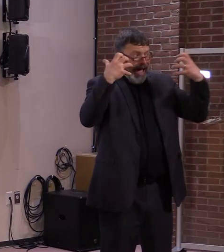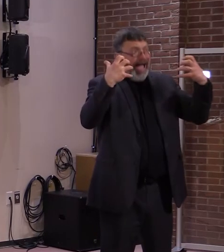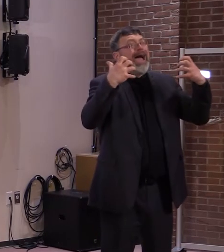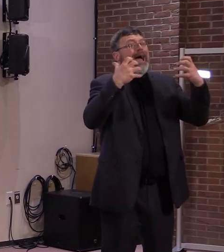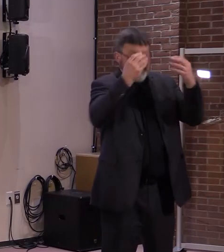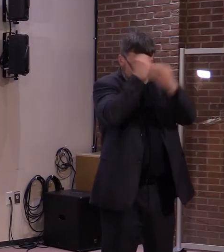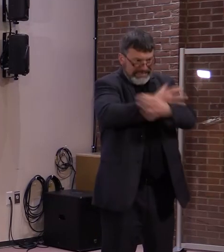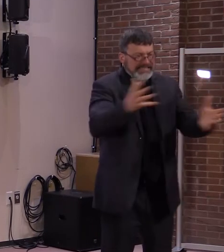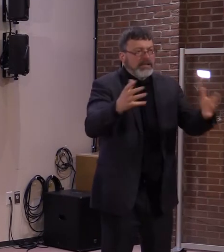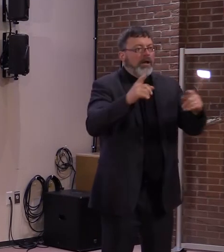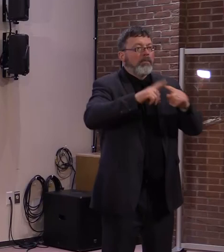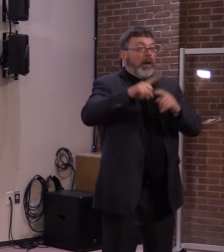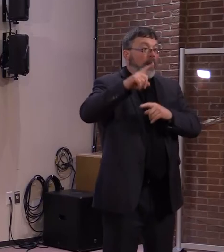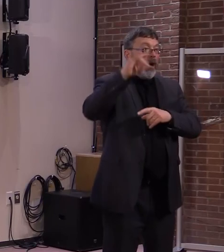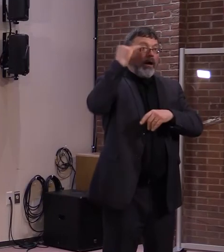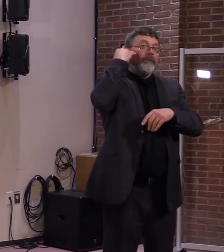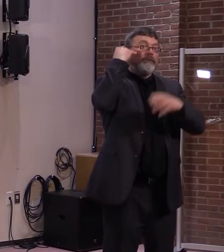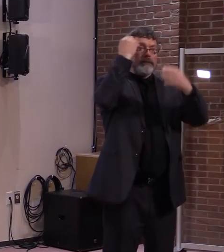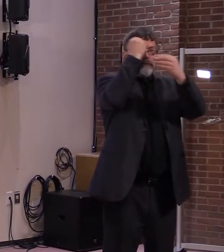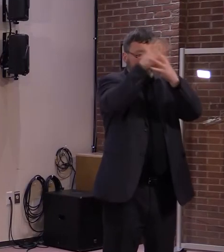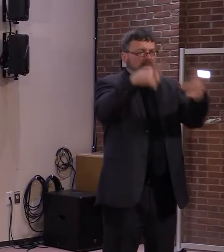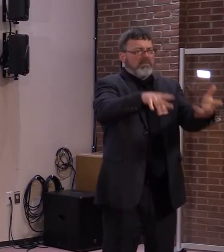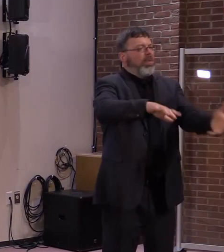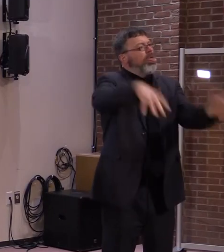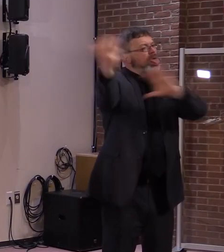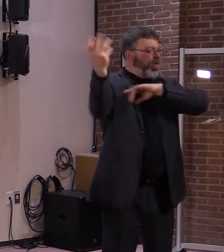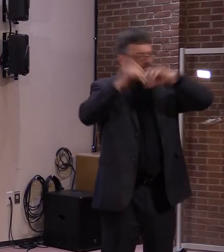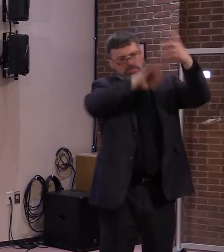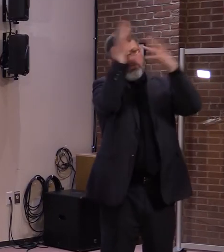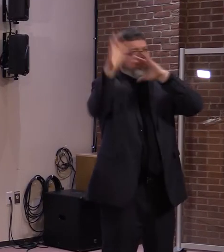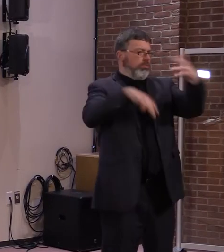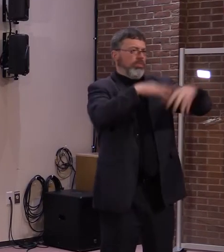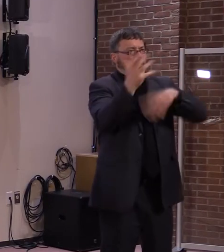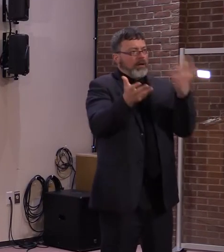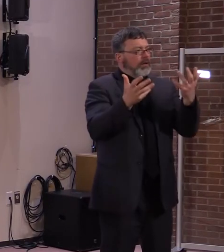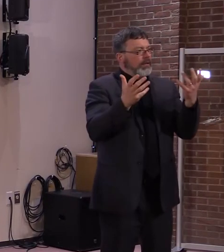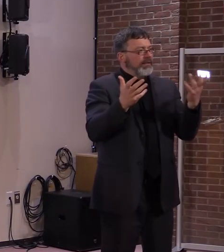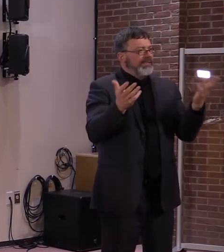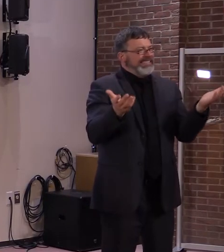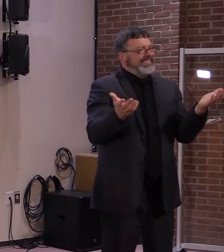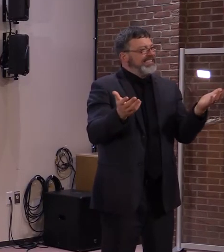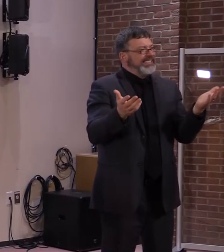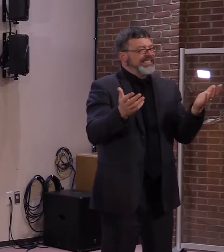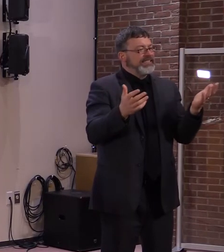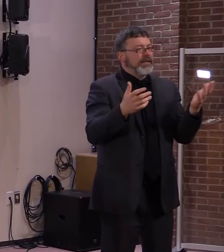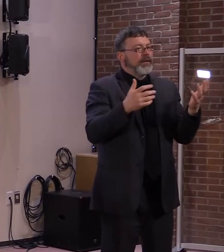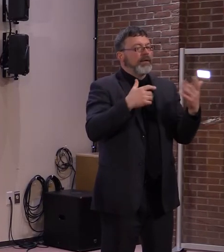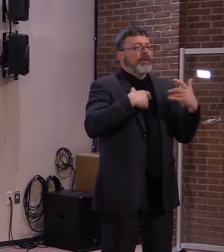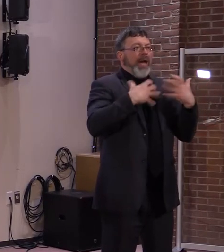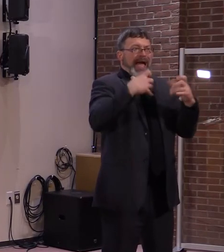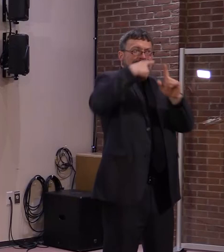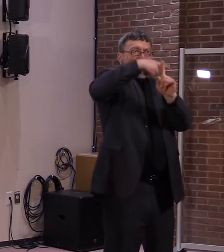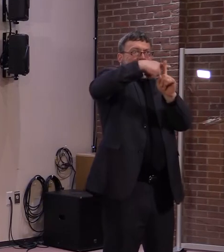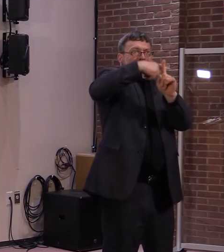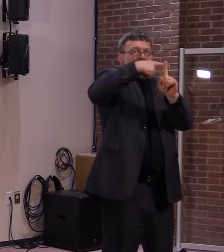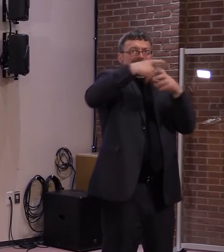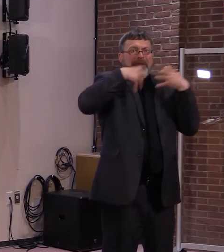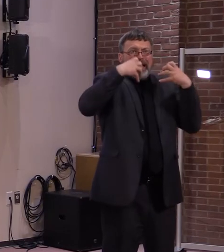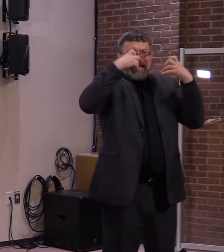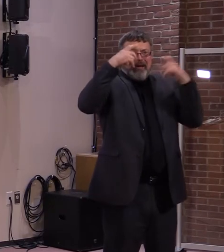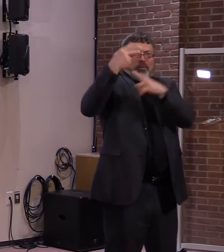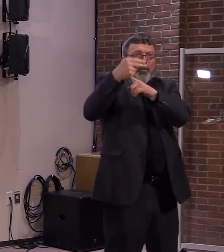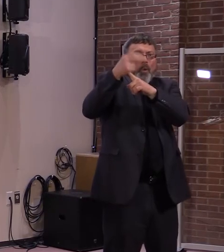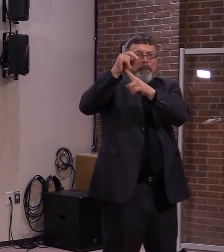in general terms, we would hope that a company not only provide their employees as much notice as